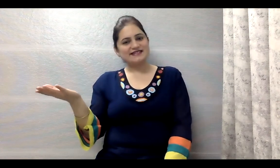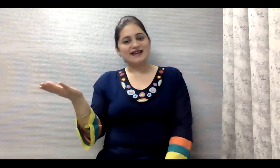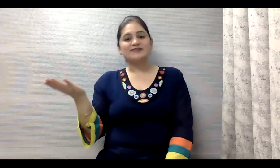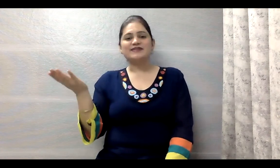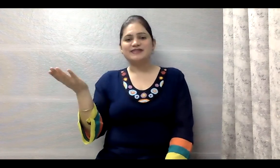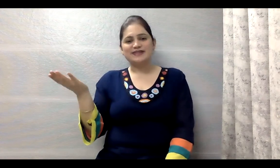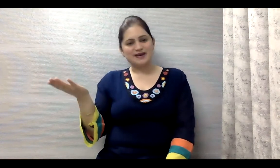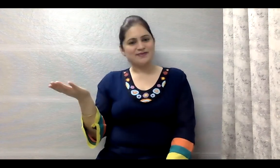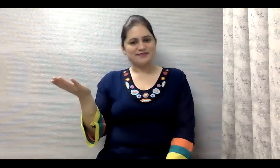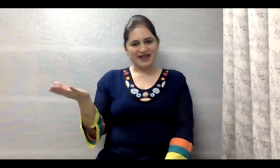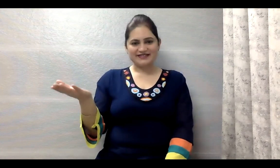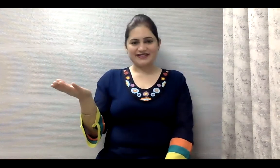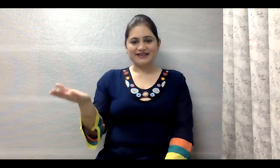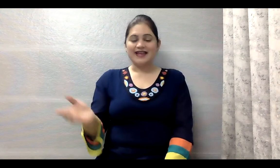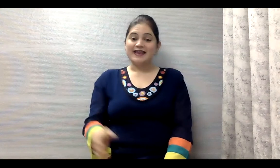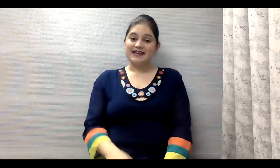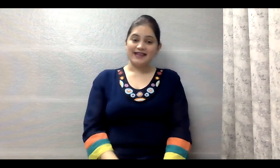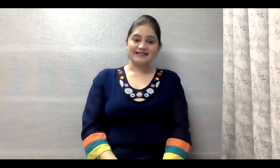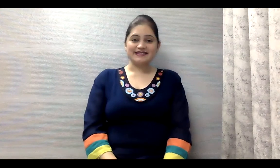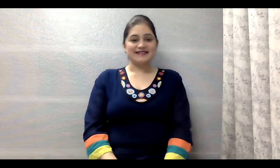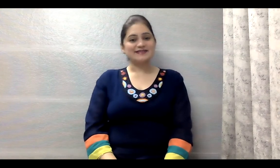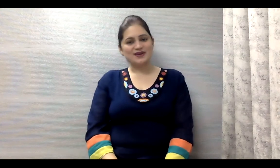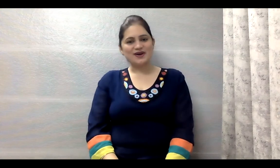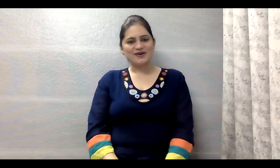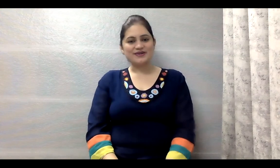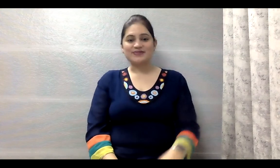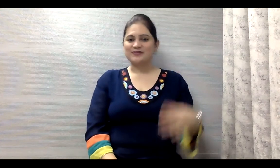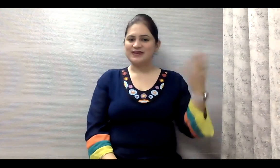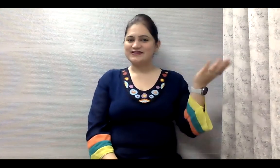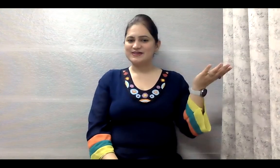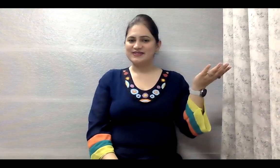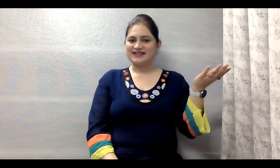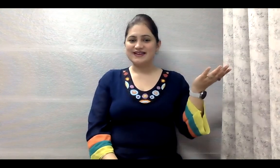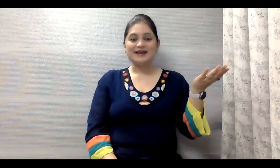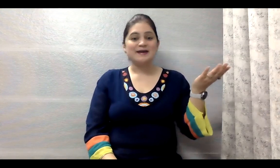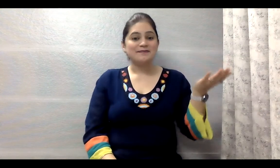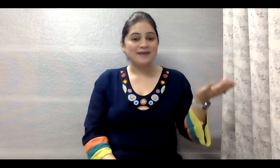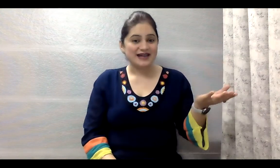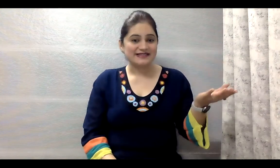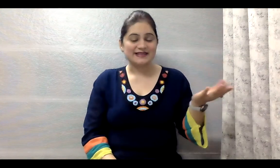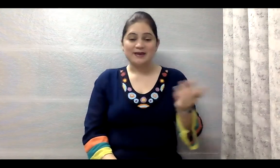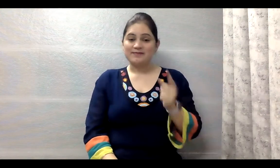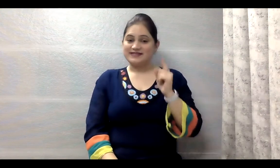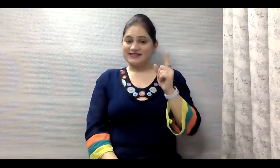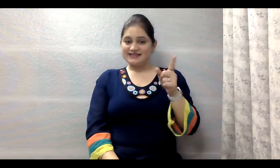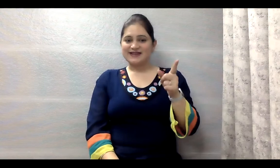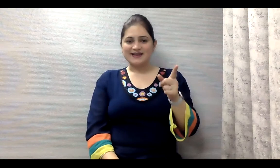start with love of magic, let's sing a song, The Wheels on the Bus. But this time